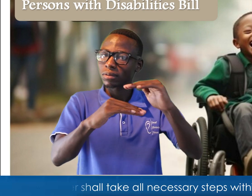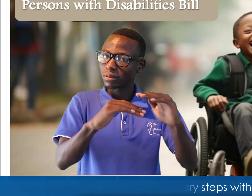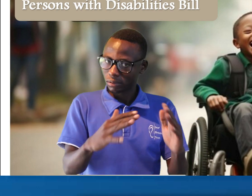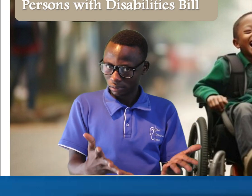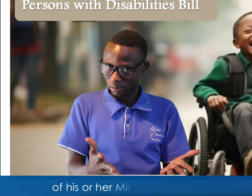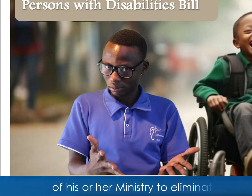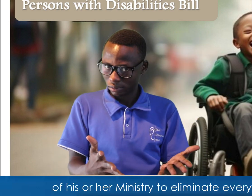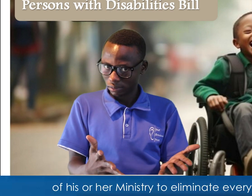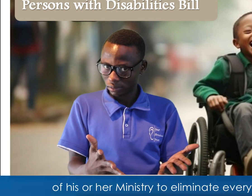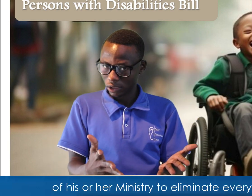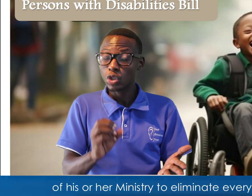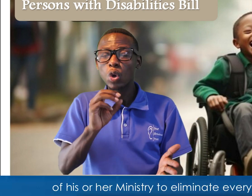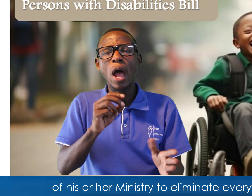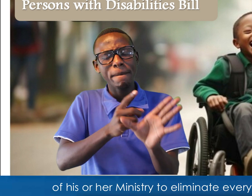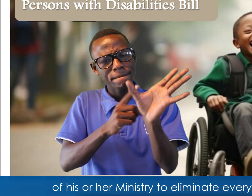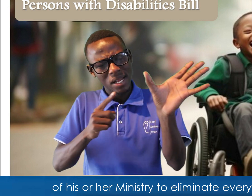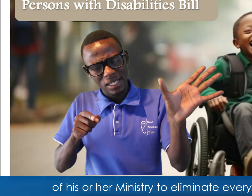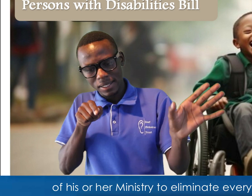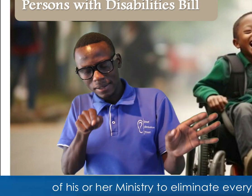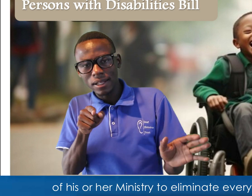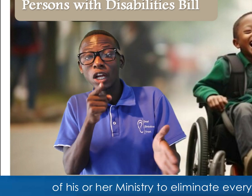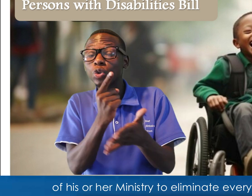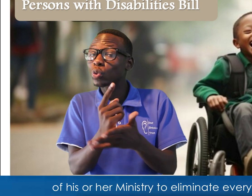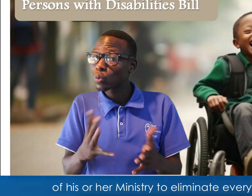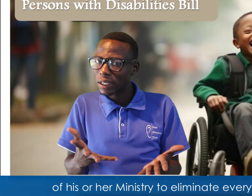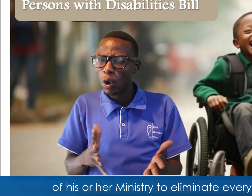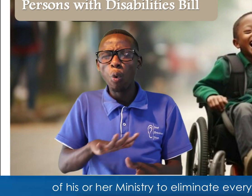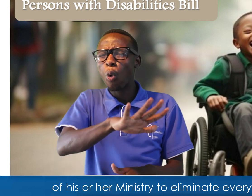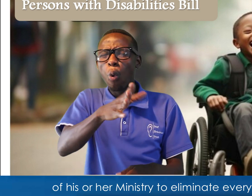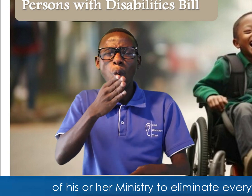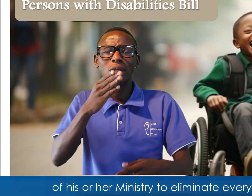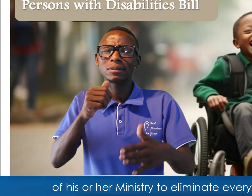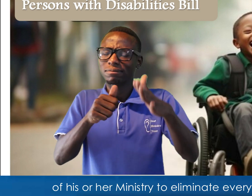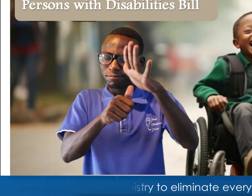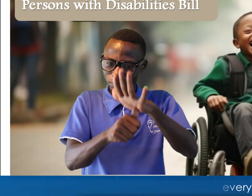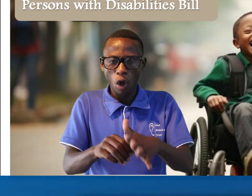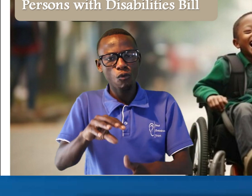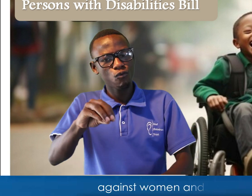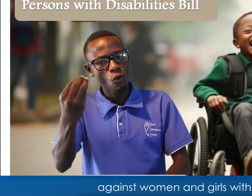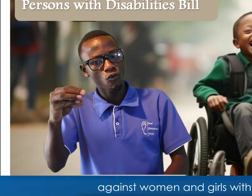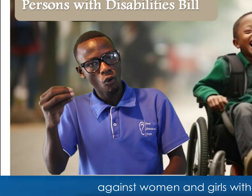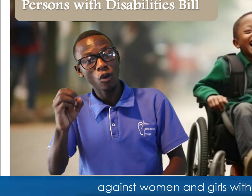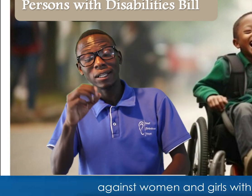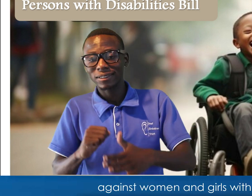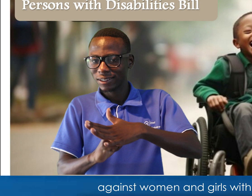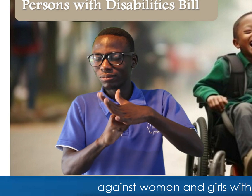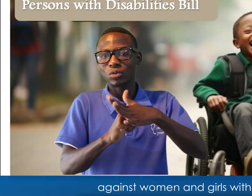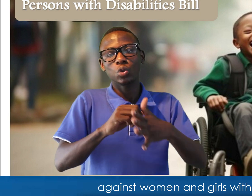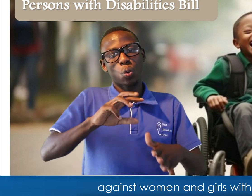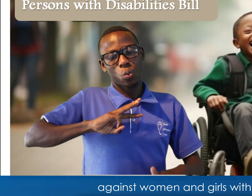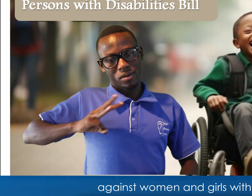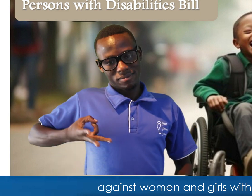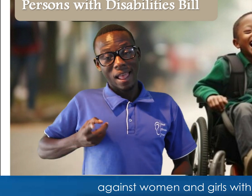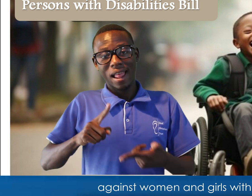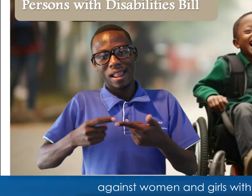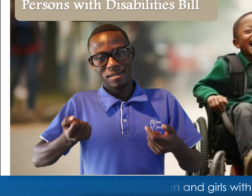and competence of his or her ministry to eliminate every form of discrimination against women and